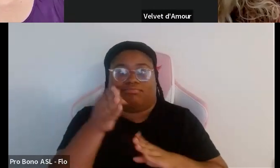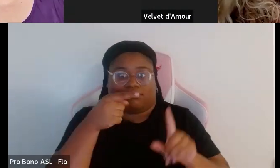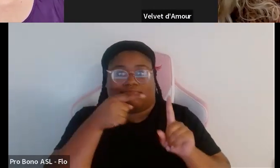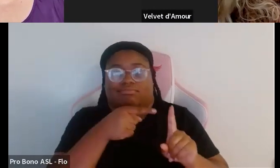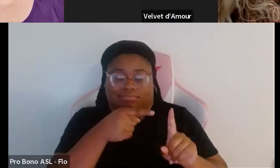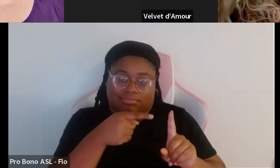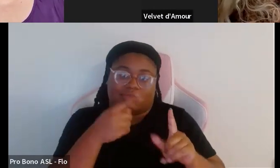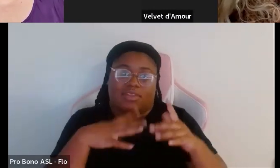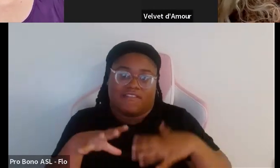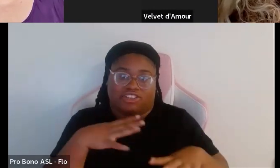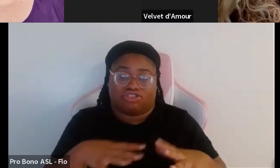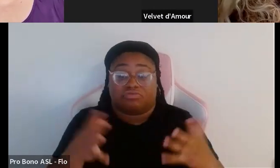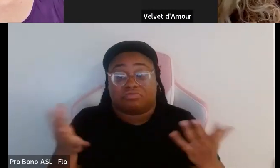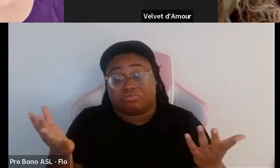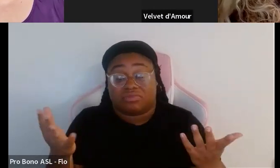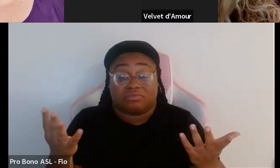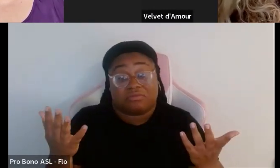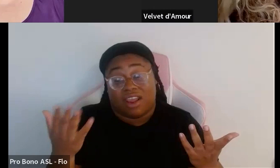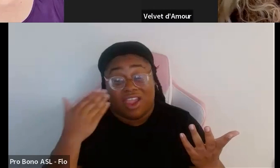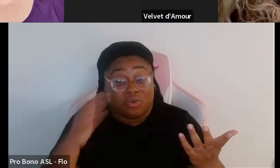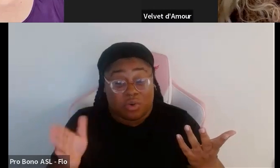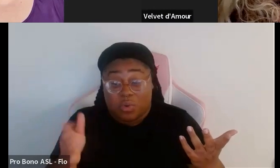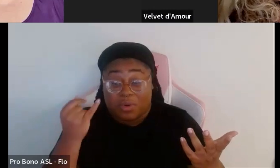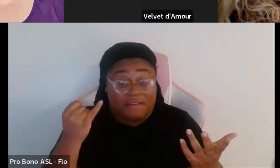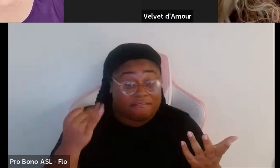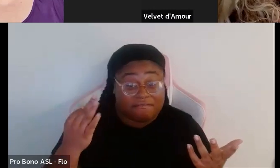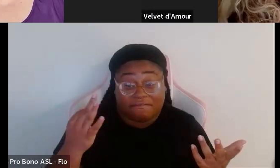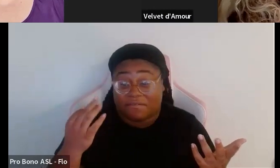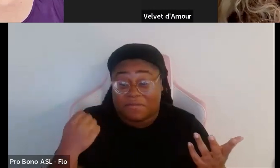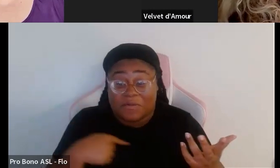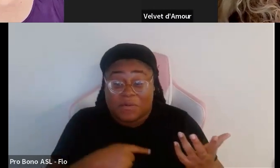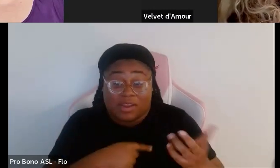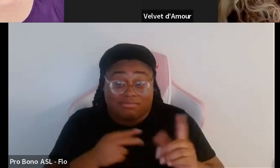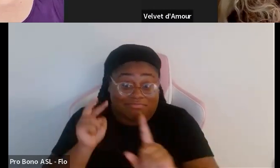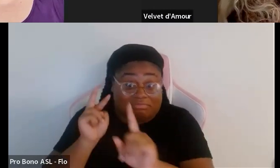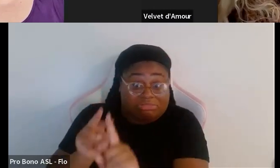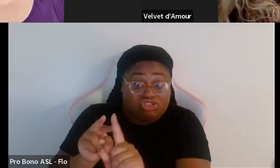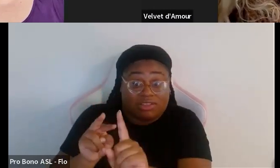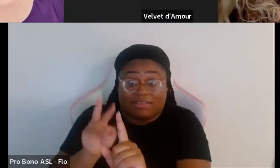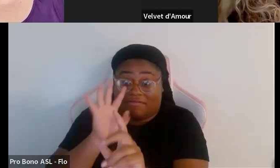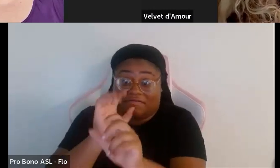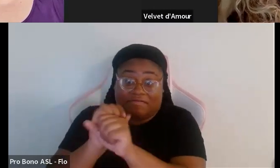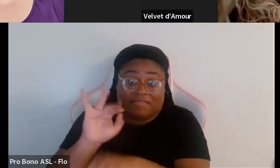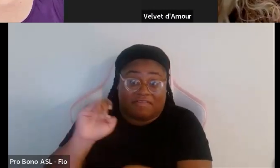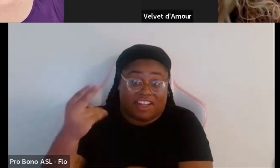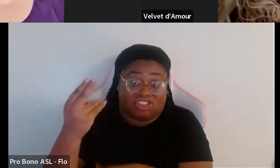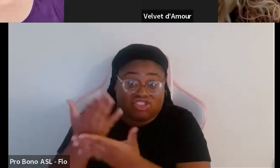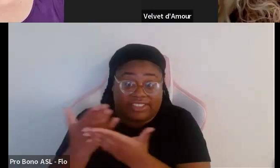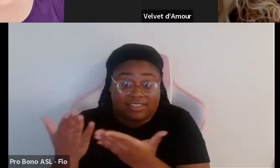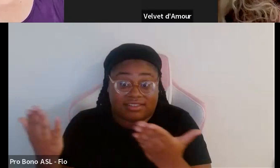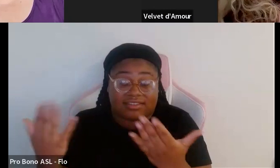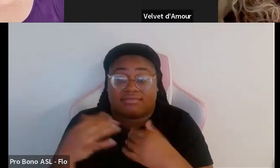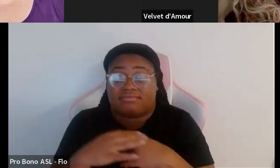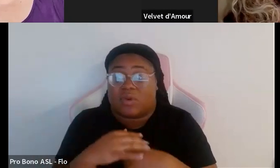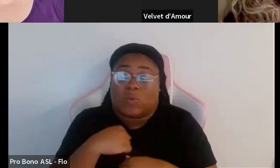would be conceived of and who knows if that's because we are often perceived as you know fetish objects you know